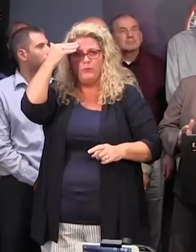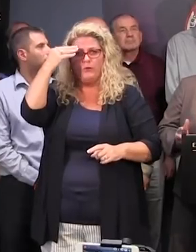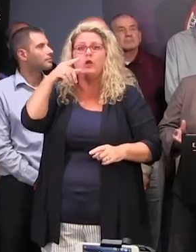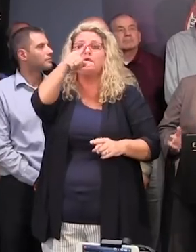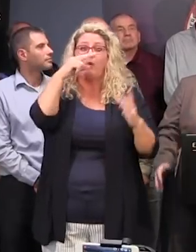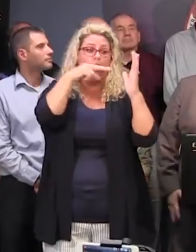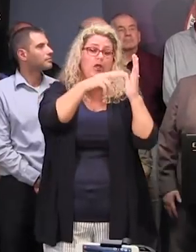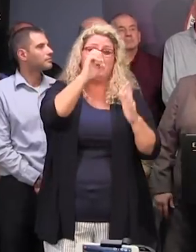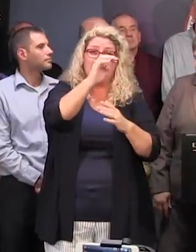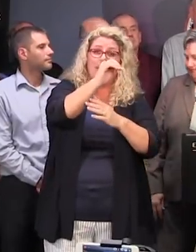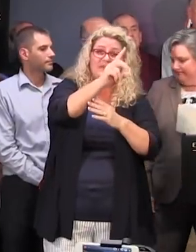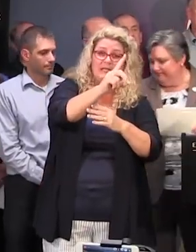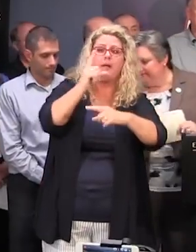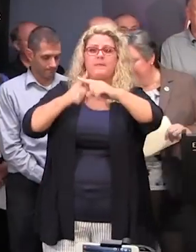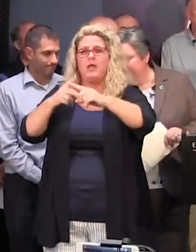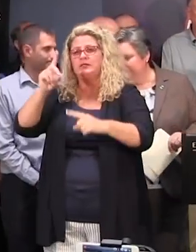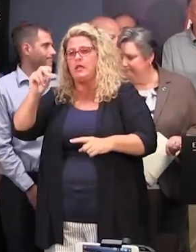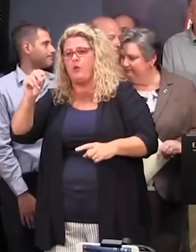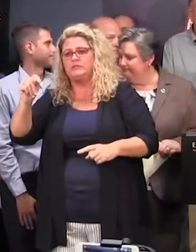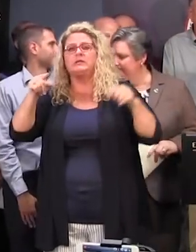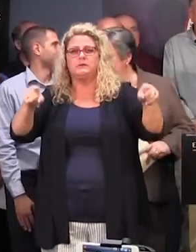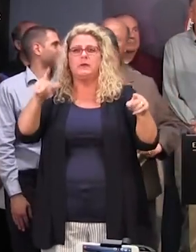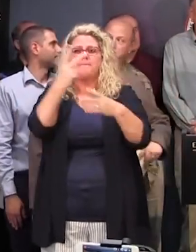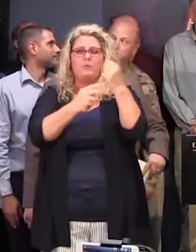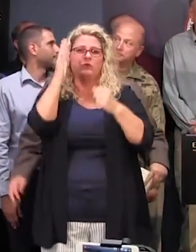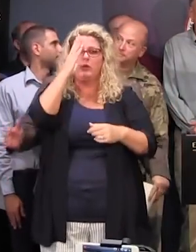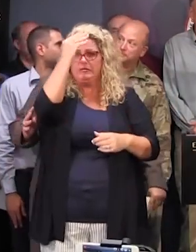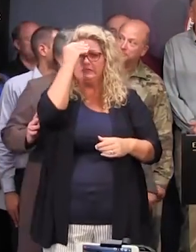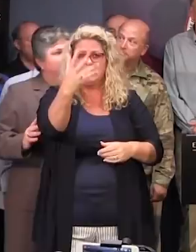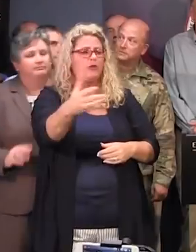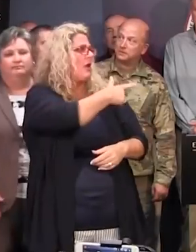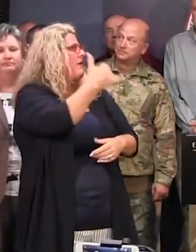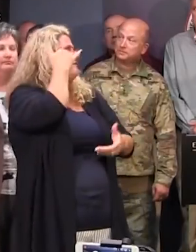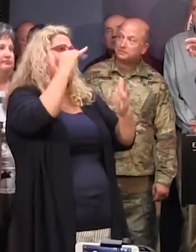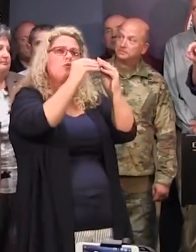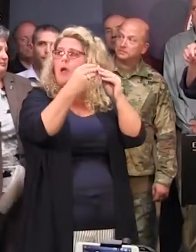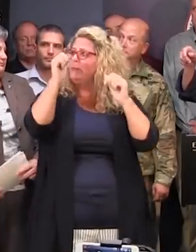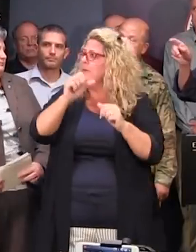South Carolina EMD site. Keep that number. Can we put that number up again, please?